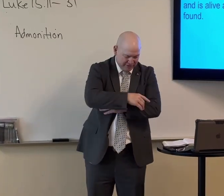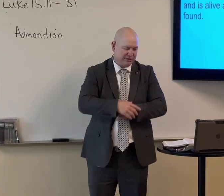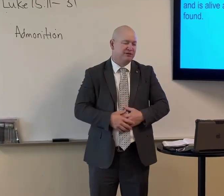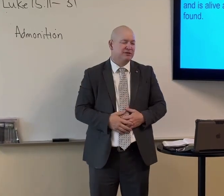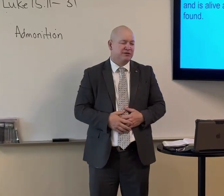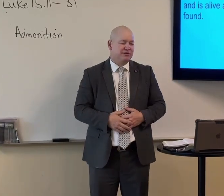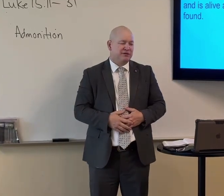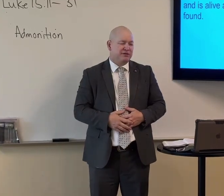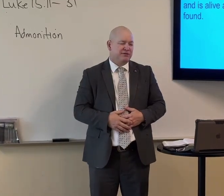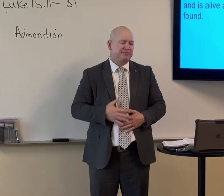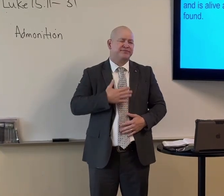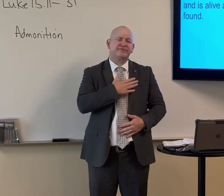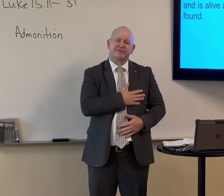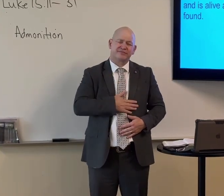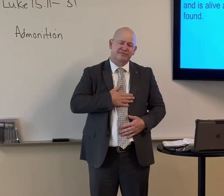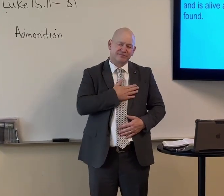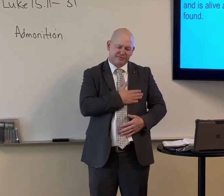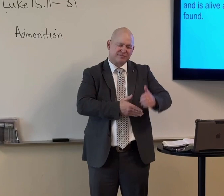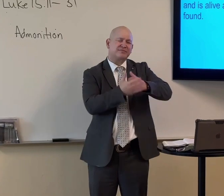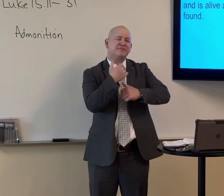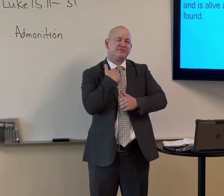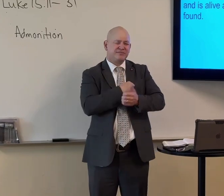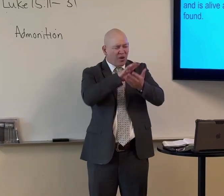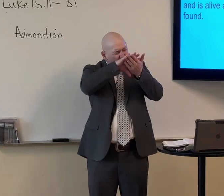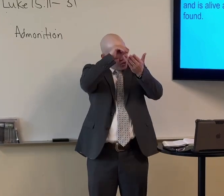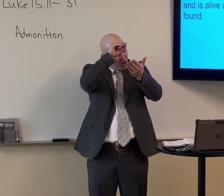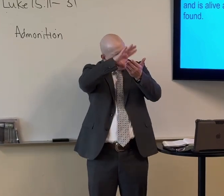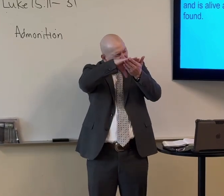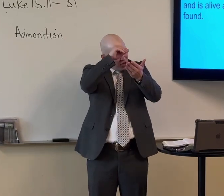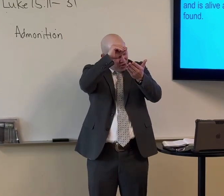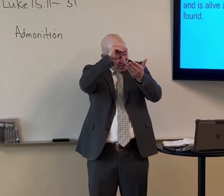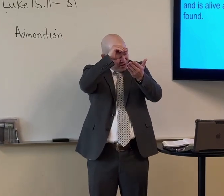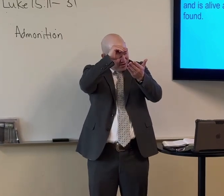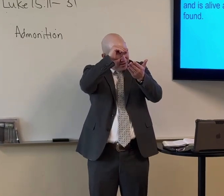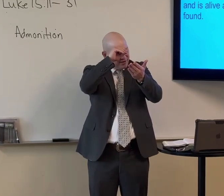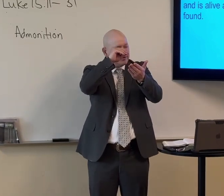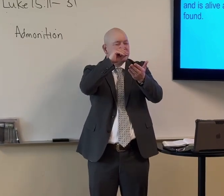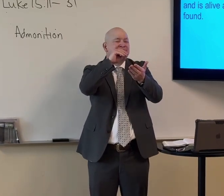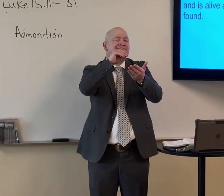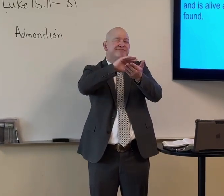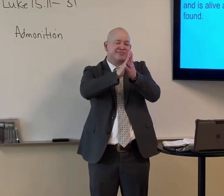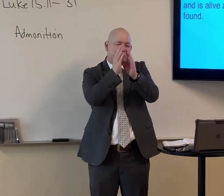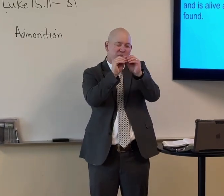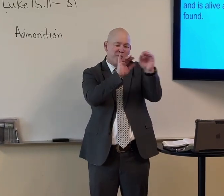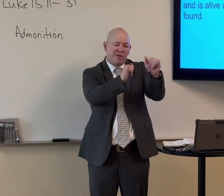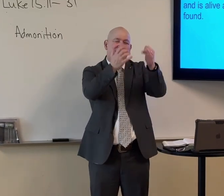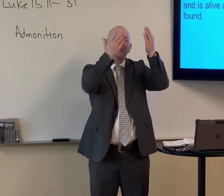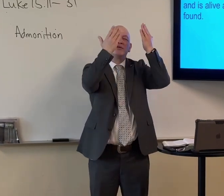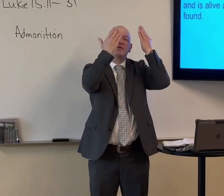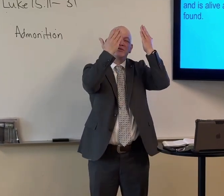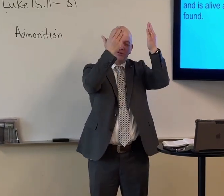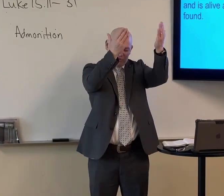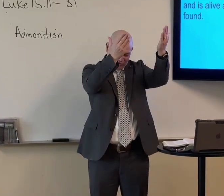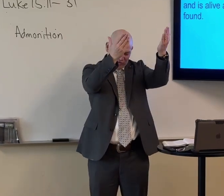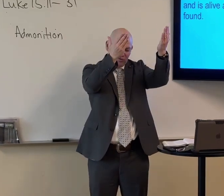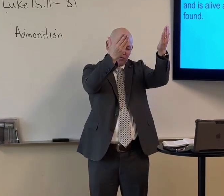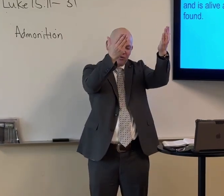This father's day. Please help us to learn. And become more like you.